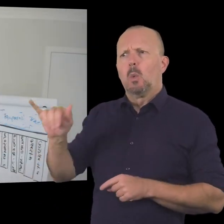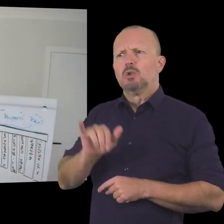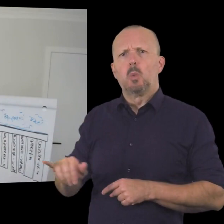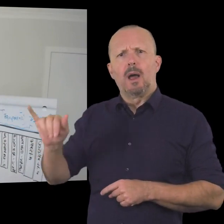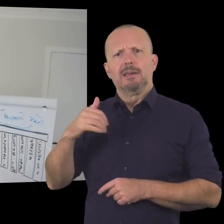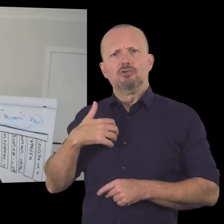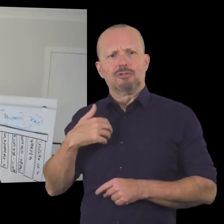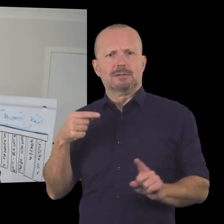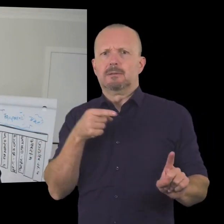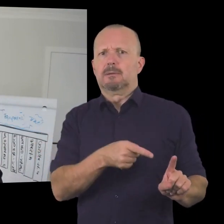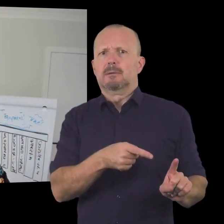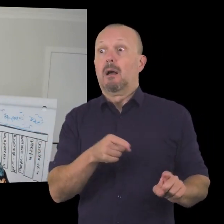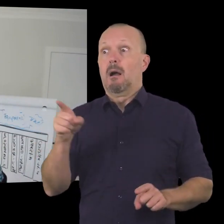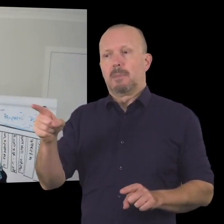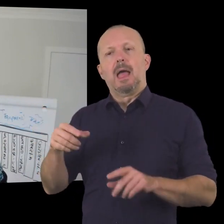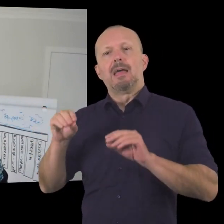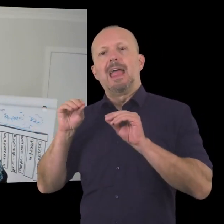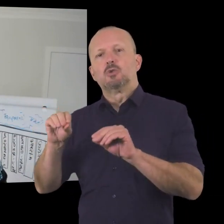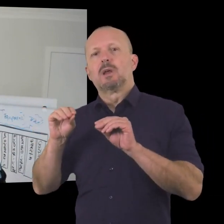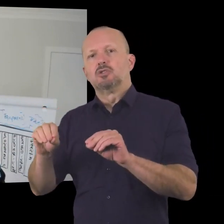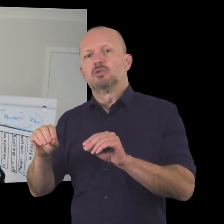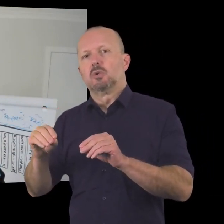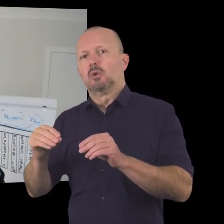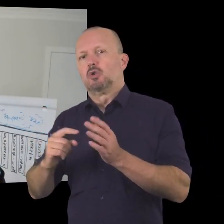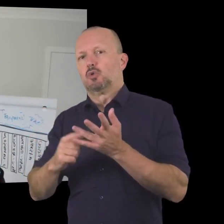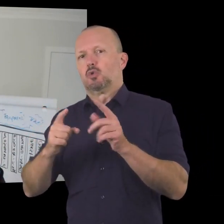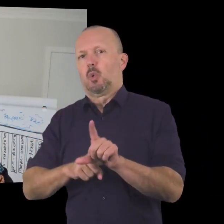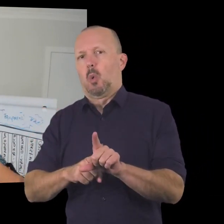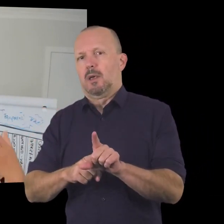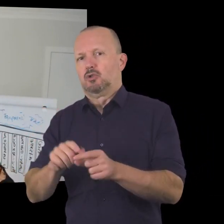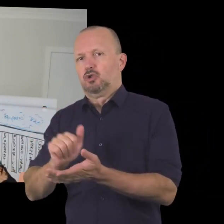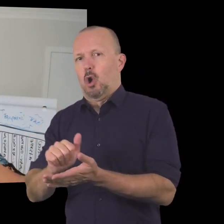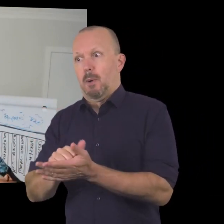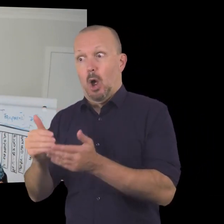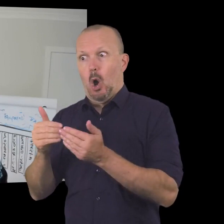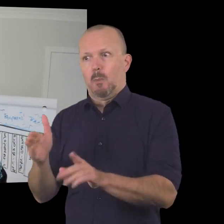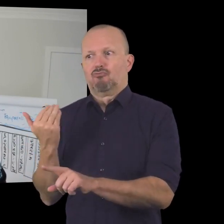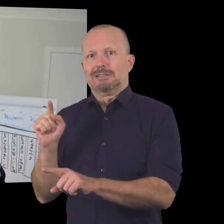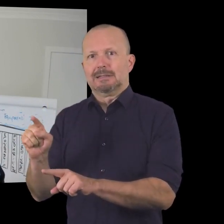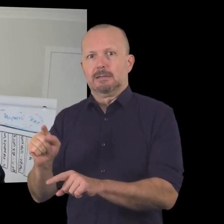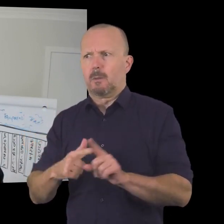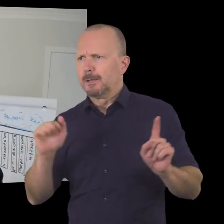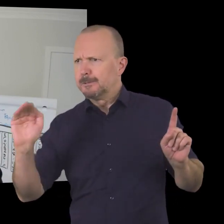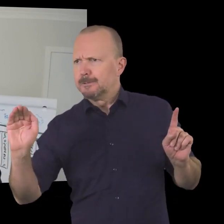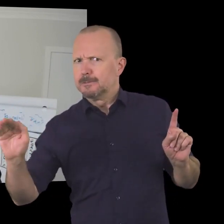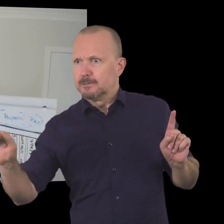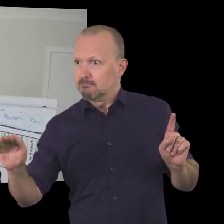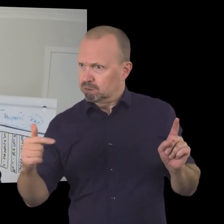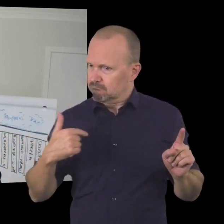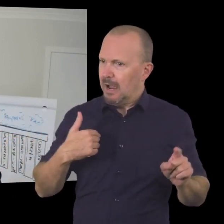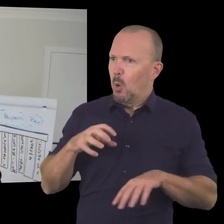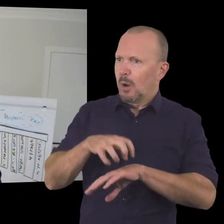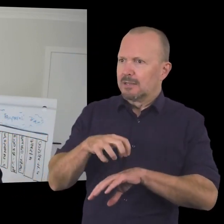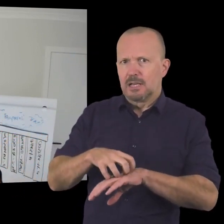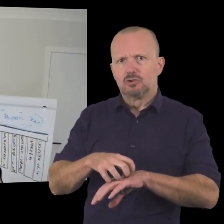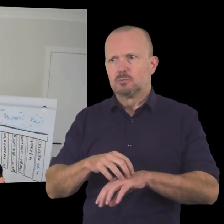community uh and there was an educational toy store that had opened up just recently uh and they approached the educational toy store and said this is us this is the difference we